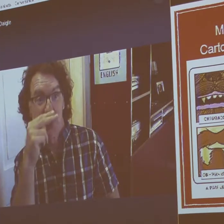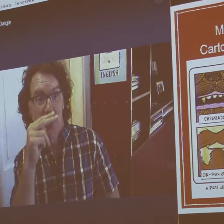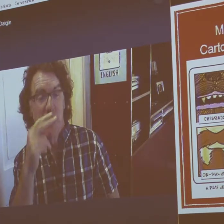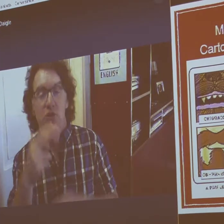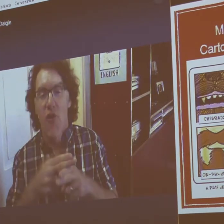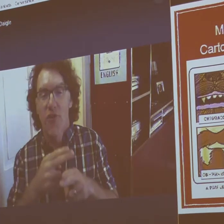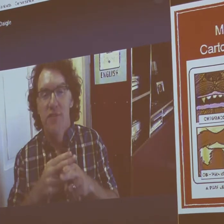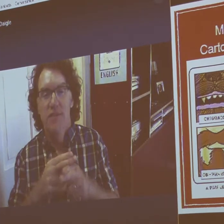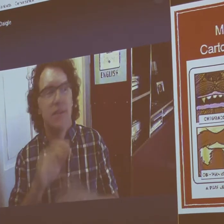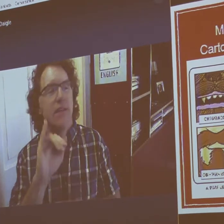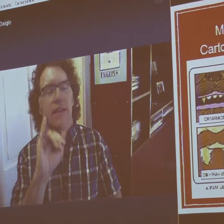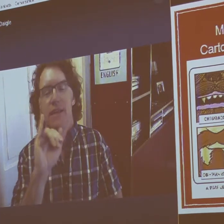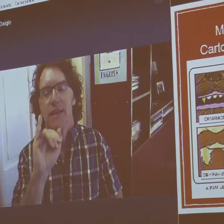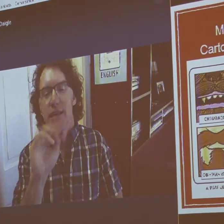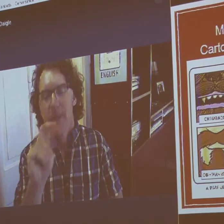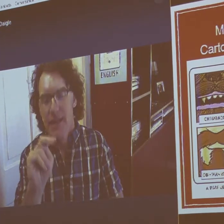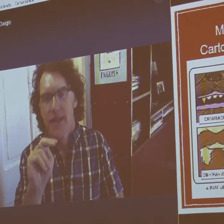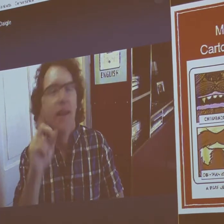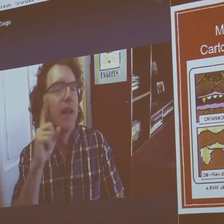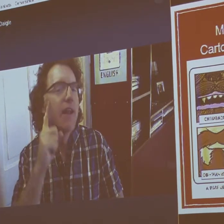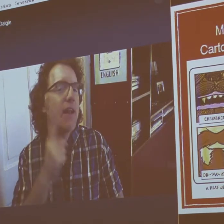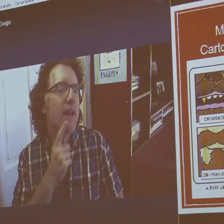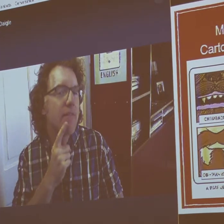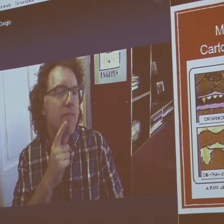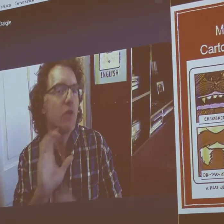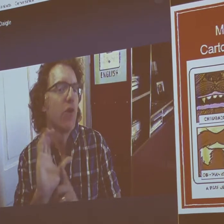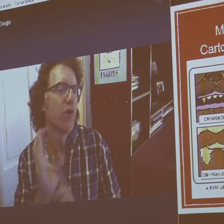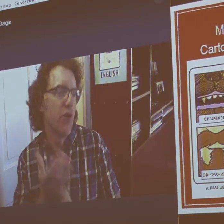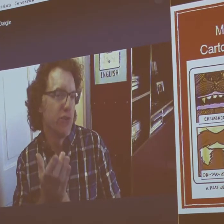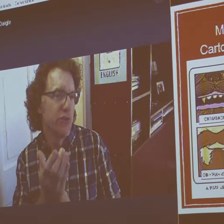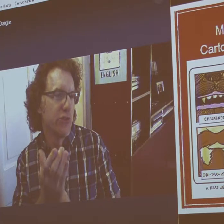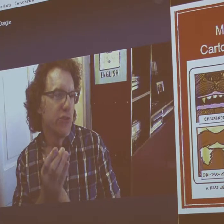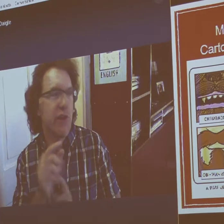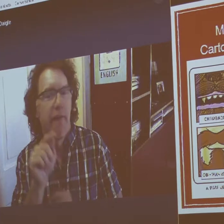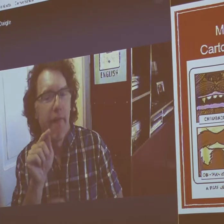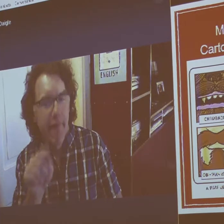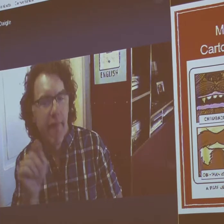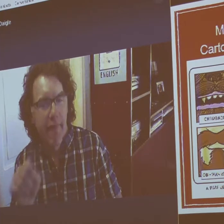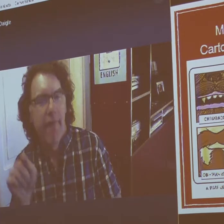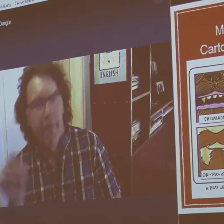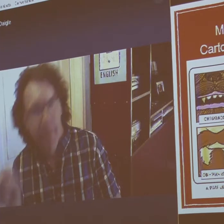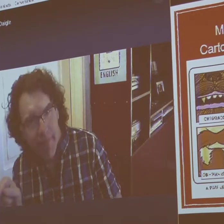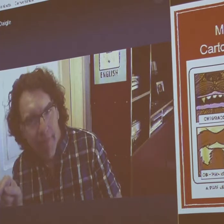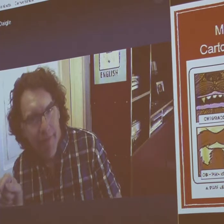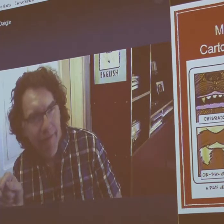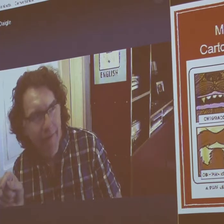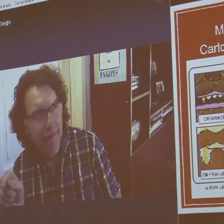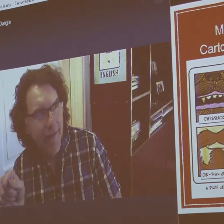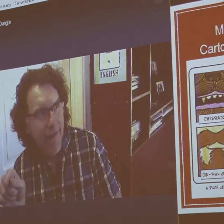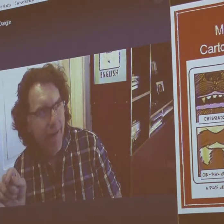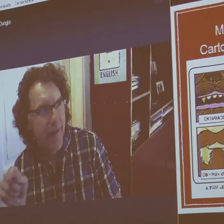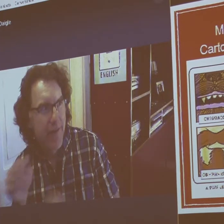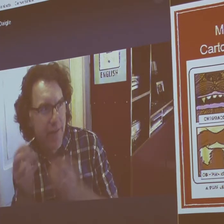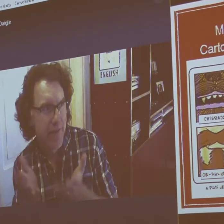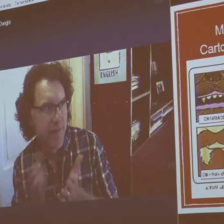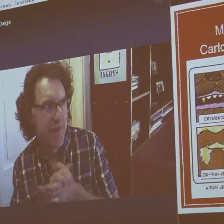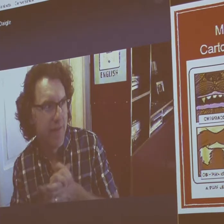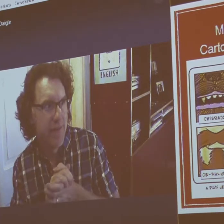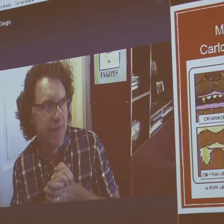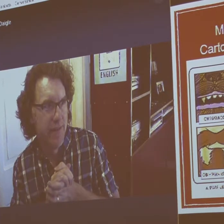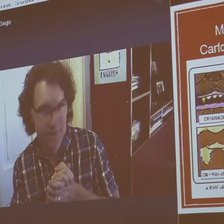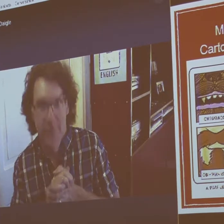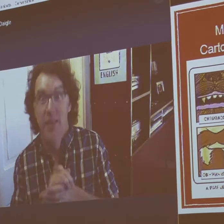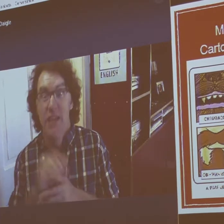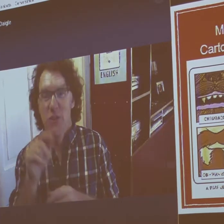So some of these cartoons, I copied his one-panel concept. So it was called